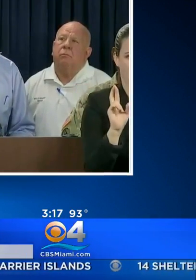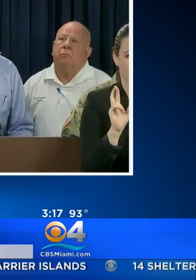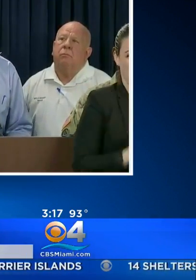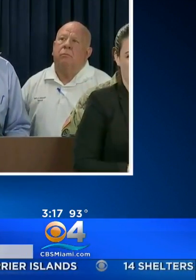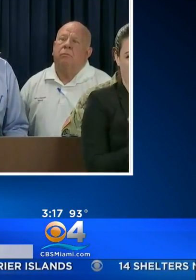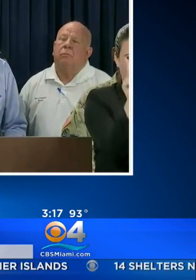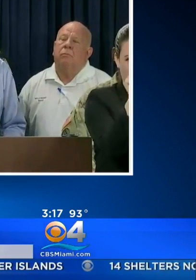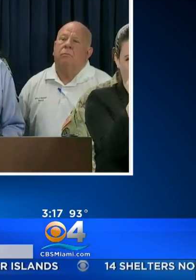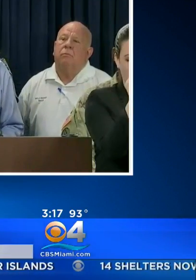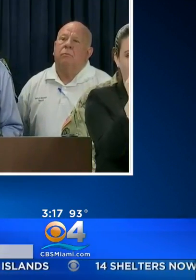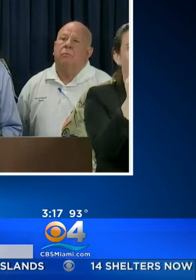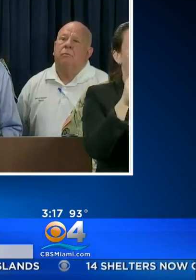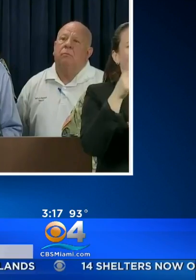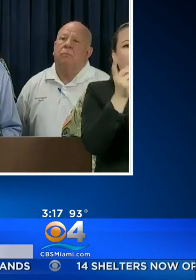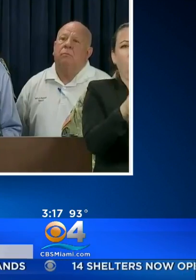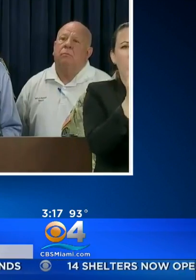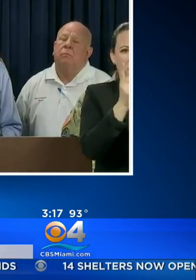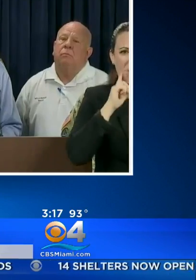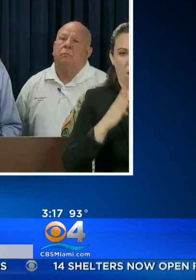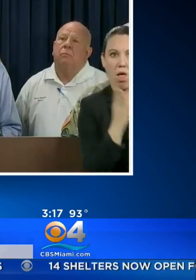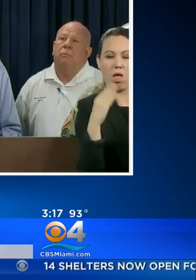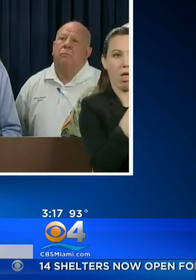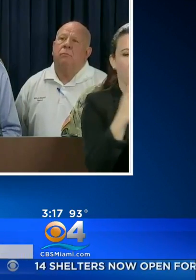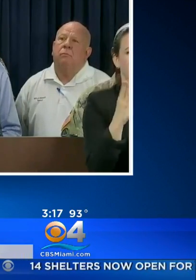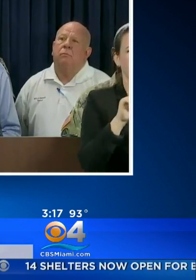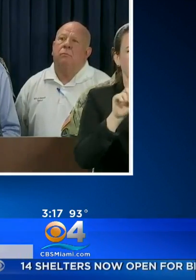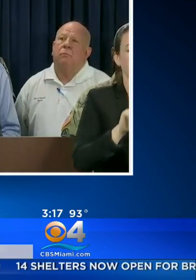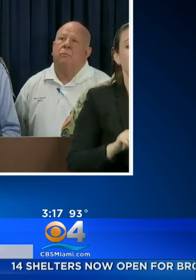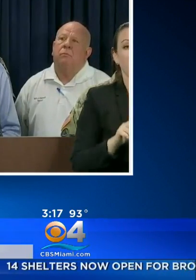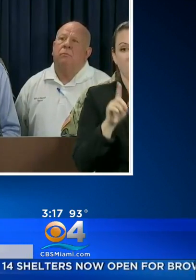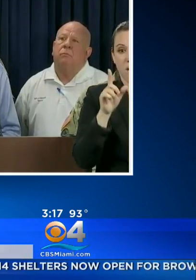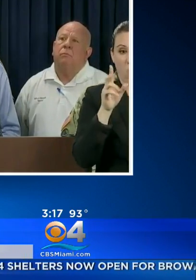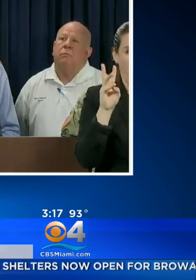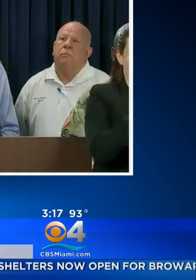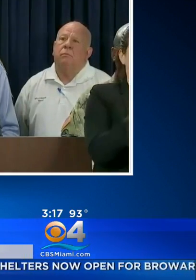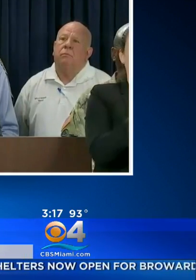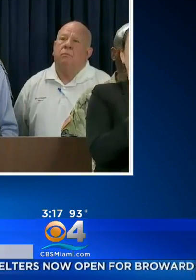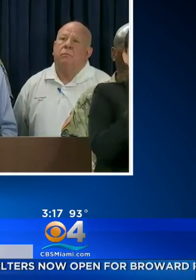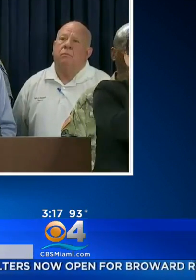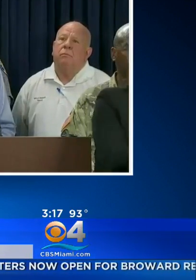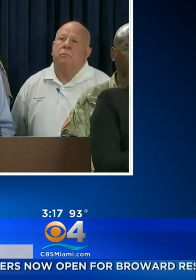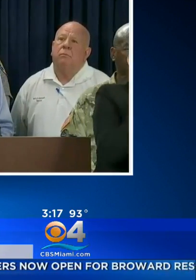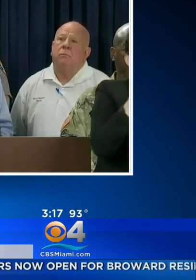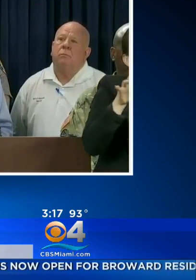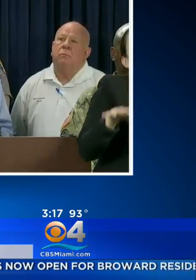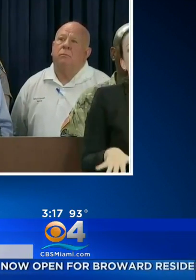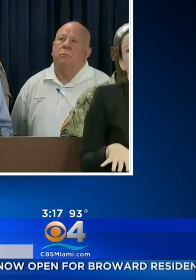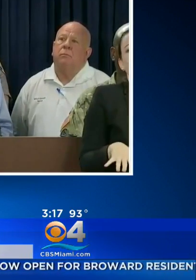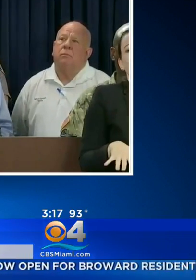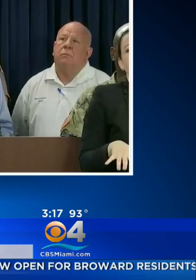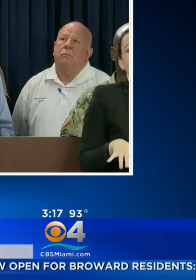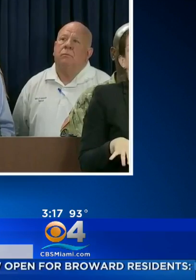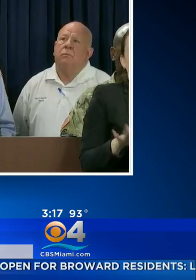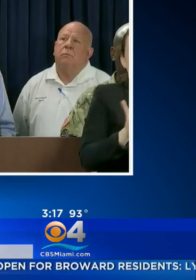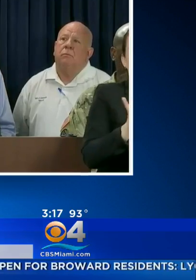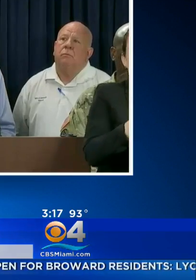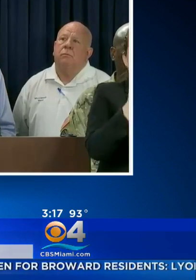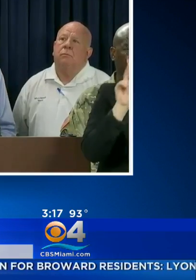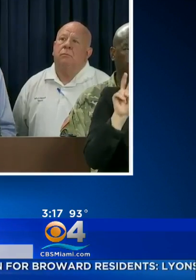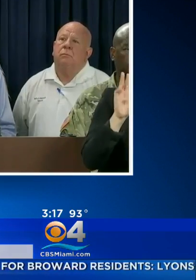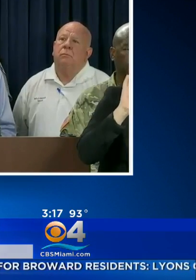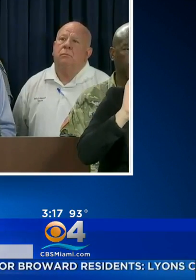MOVE AND CHANGE ON MOMENT'S NOTICE. FLORIDANS ON THE WEST COAST CANNOT BE COMPLACENT. AND THOSE IN COASTAL AREAS